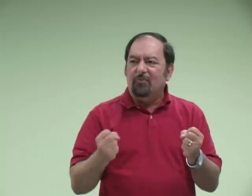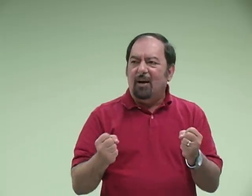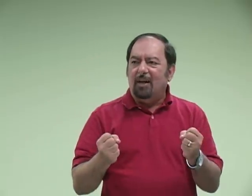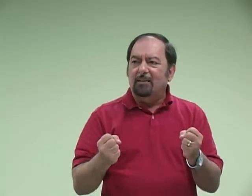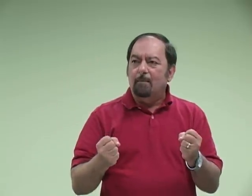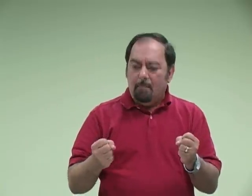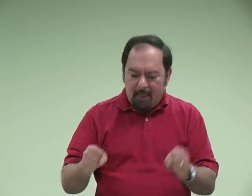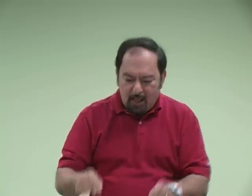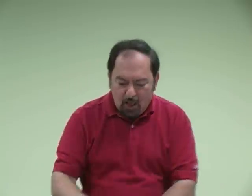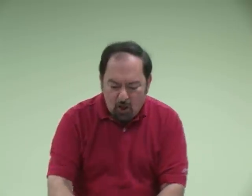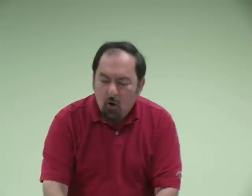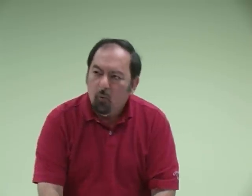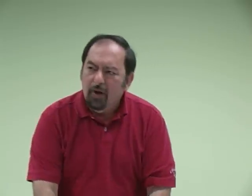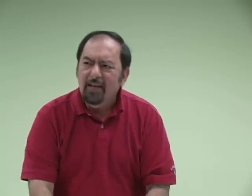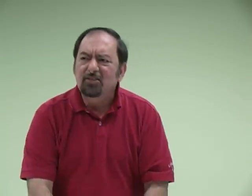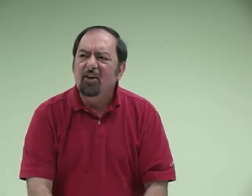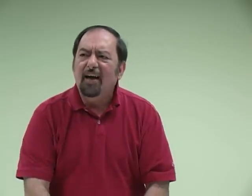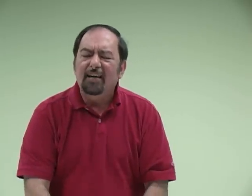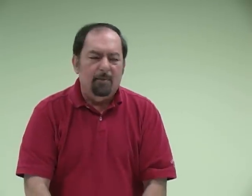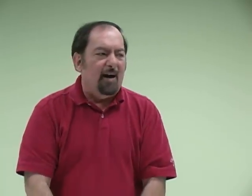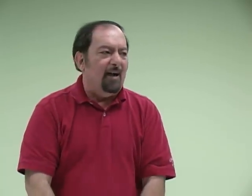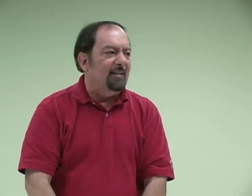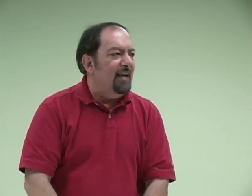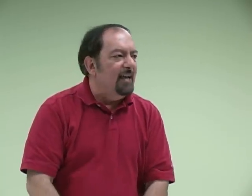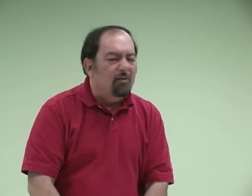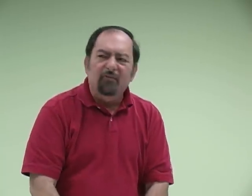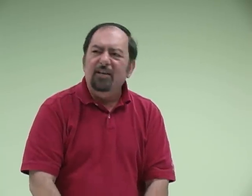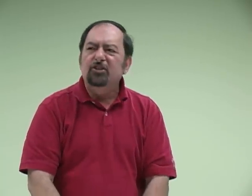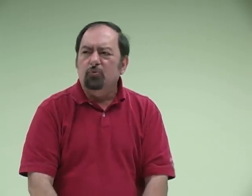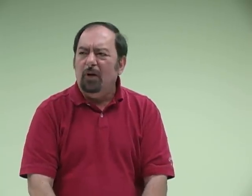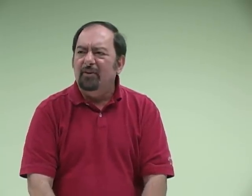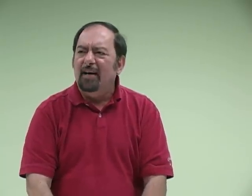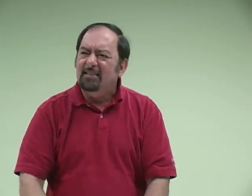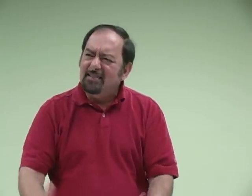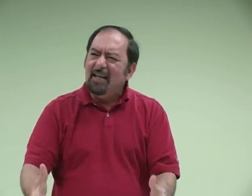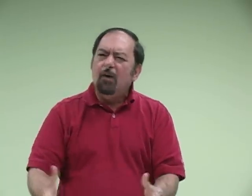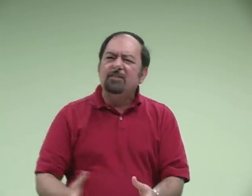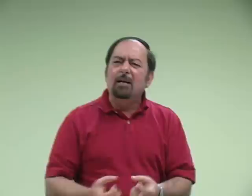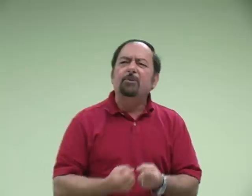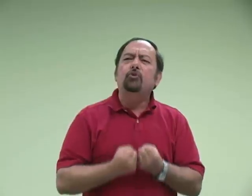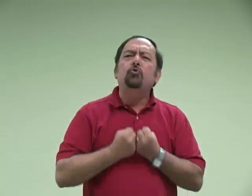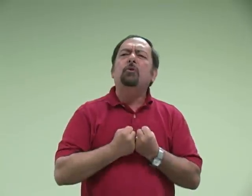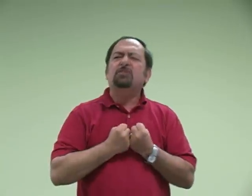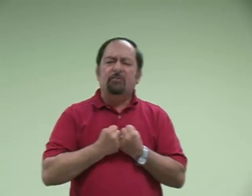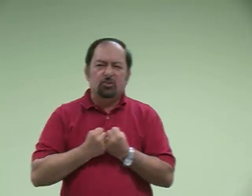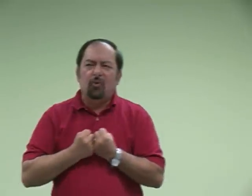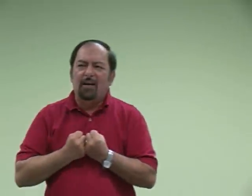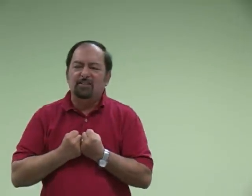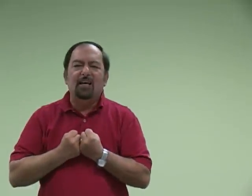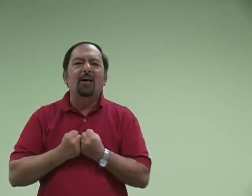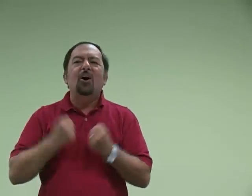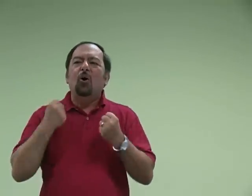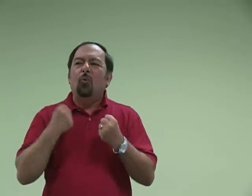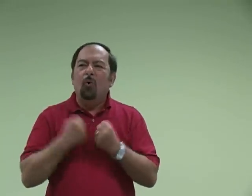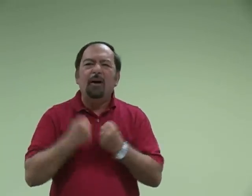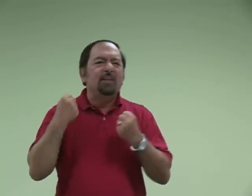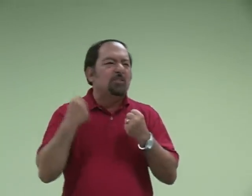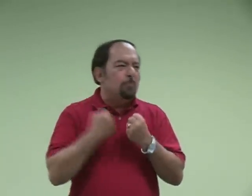of God. What He's talking about in Revelation 12 and 9 says, Now has come the dunamis of His Christ. What is the